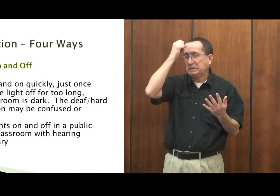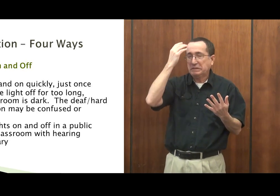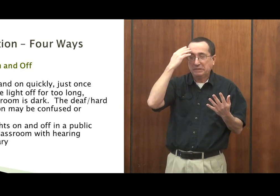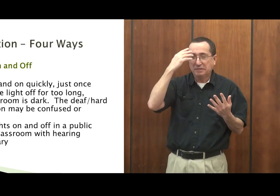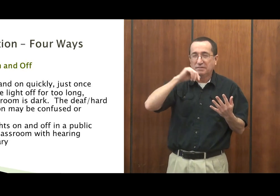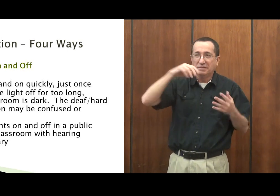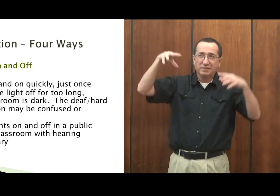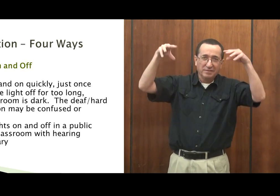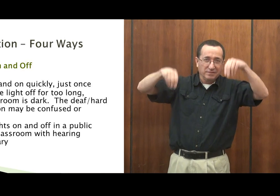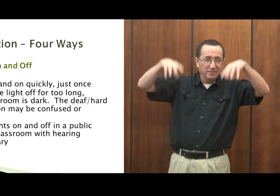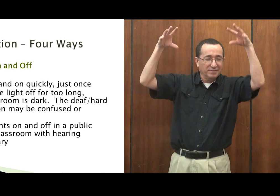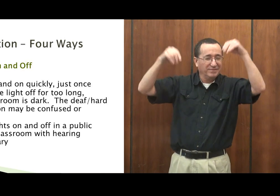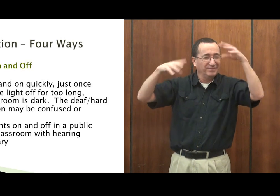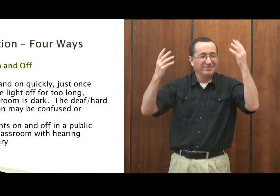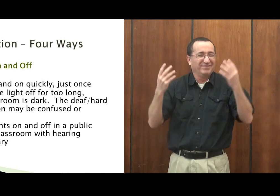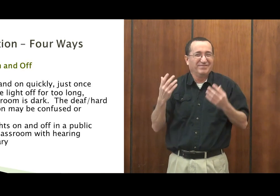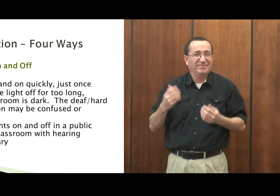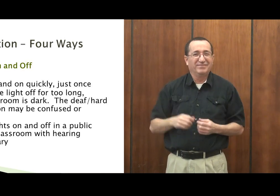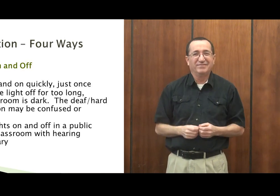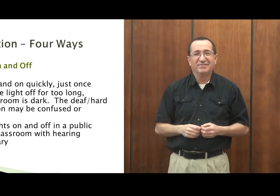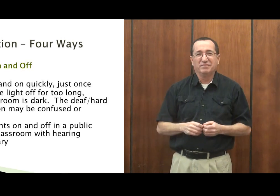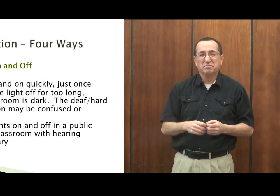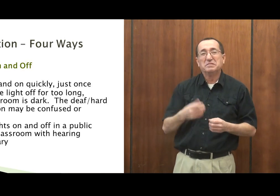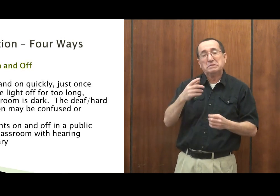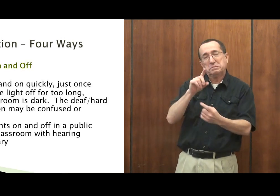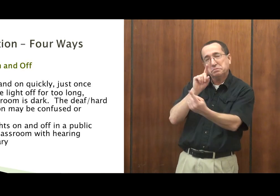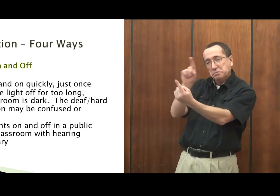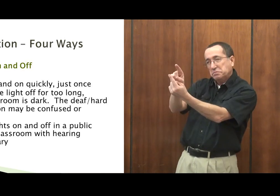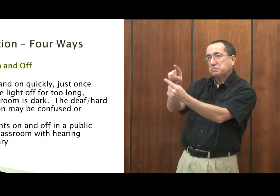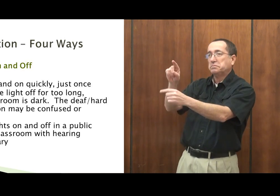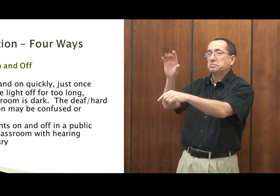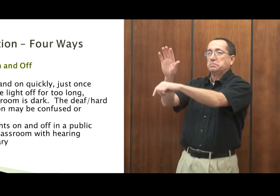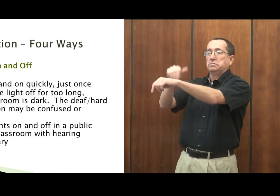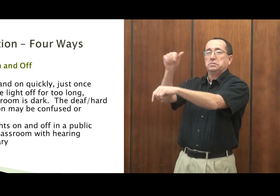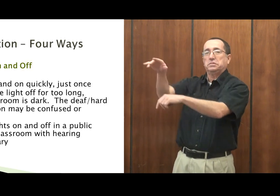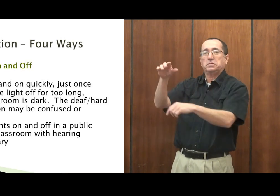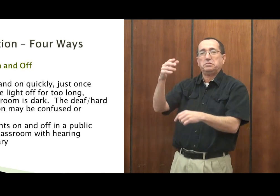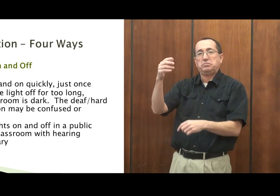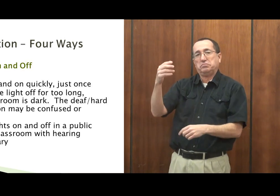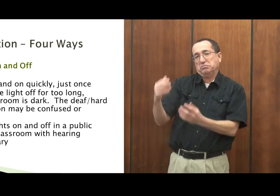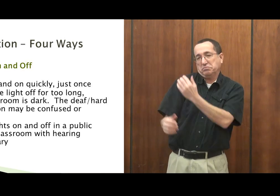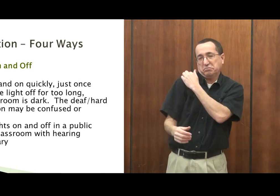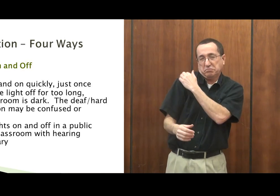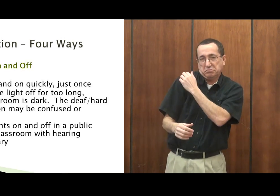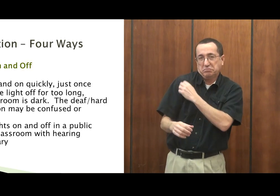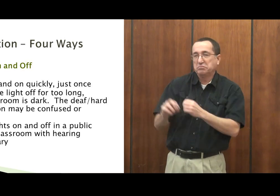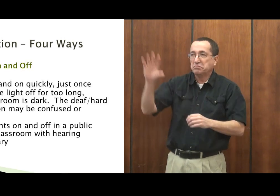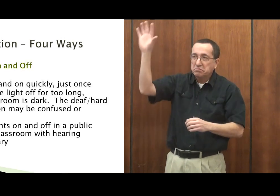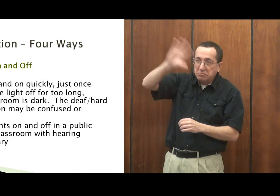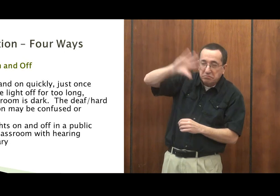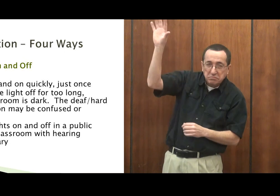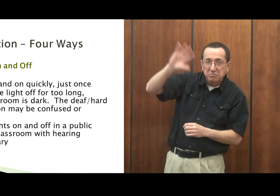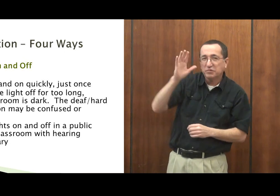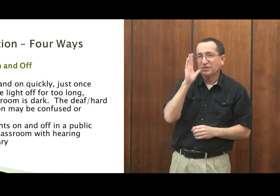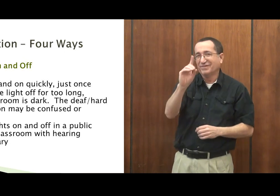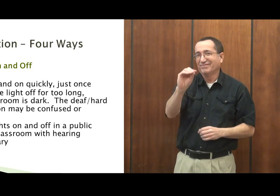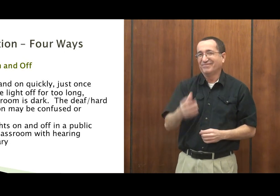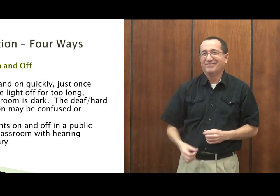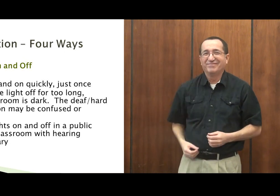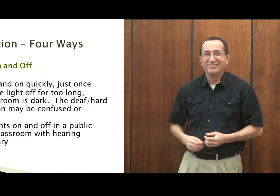on and off in there. That's just not the proper setting to do something like that. Go up again and just tap the person on the shoulder or give a hand